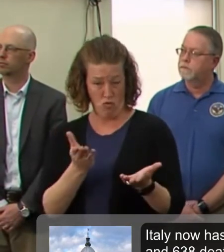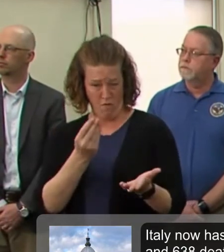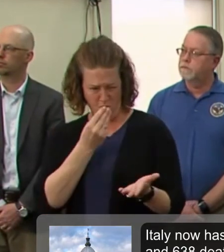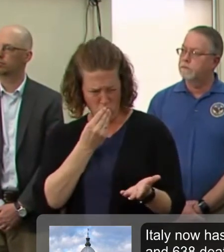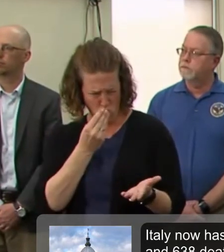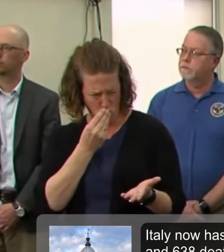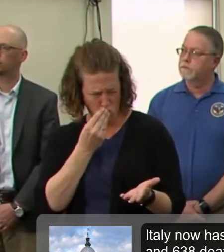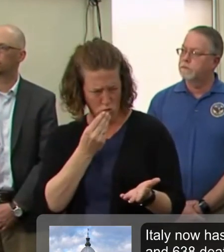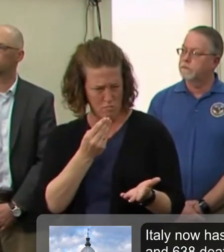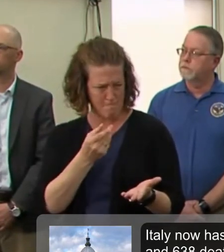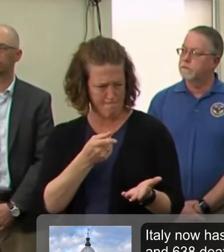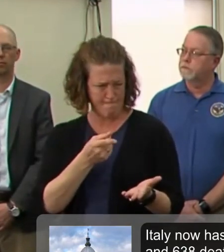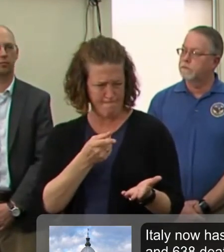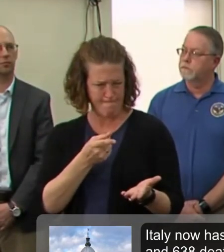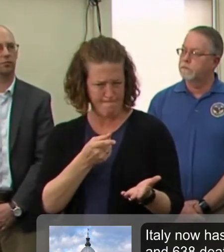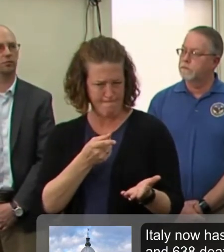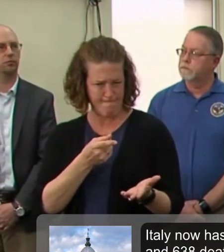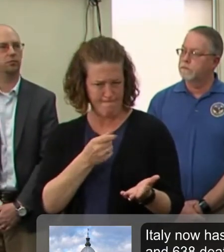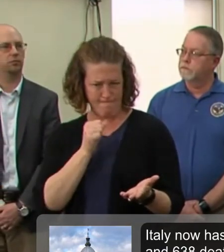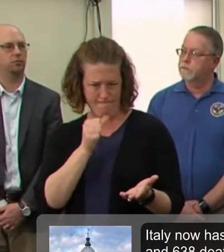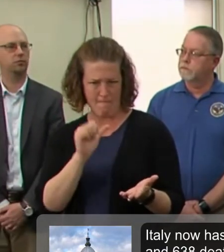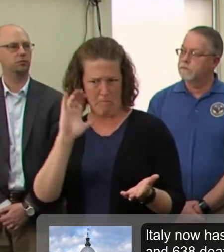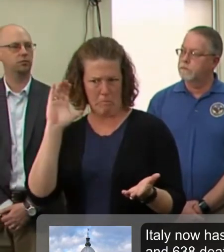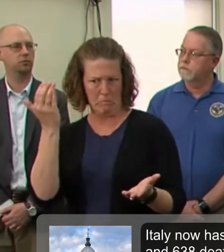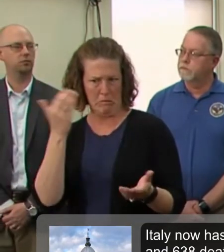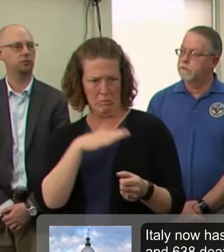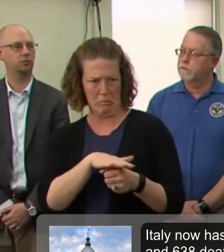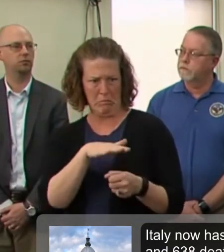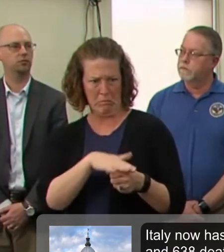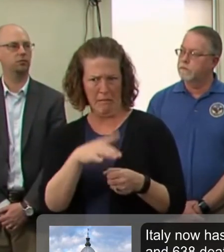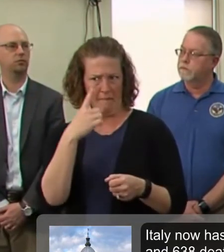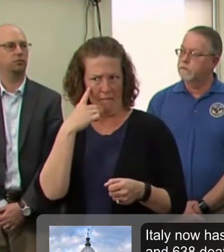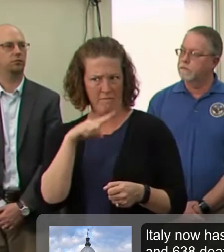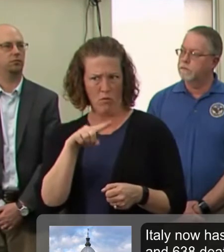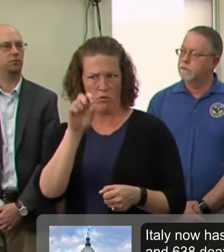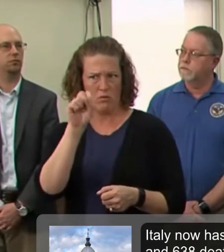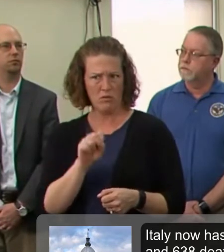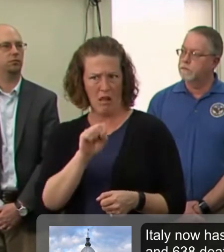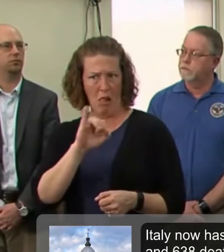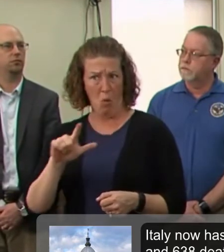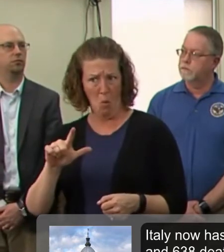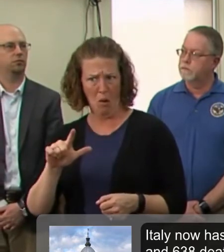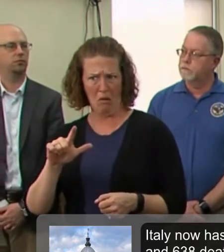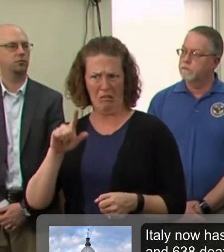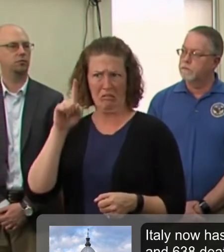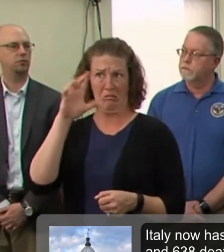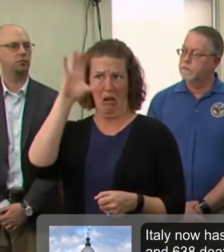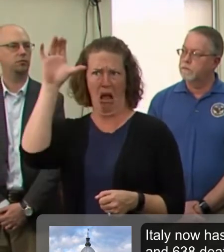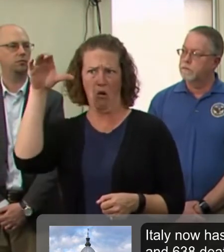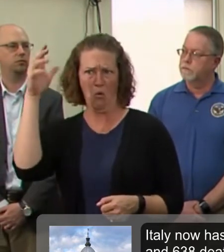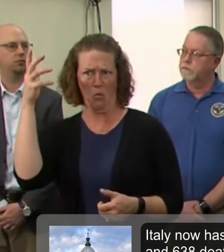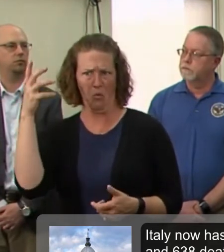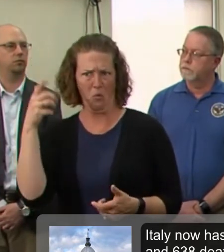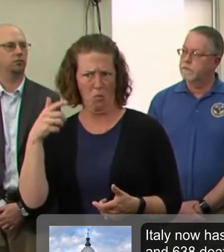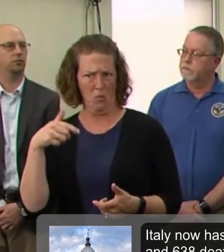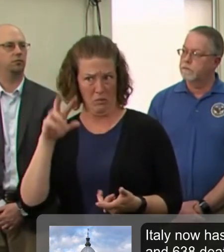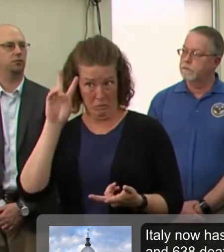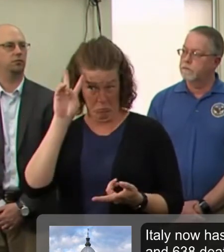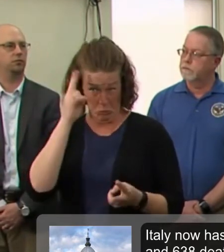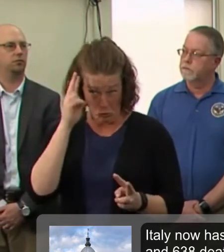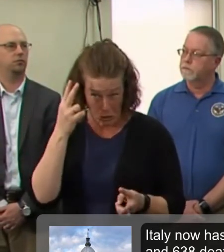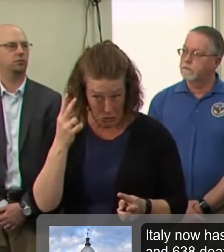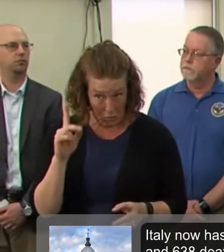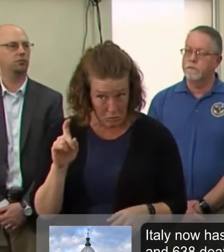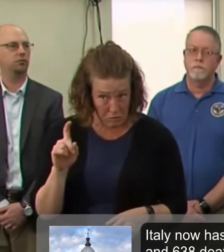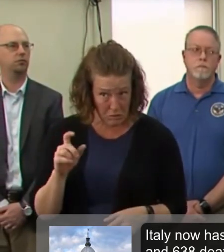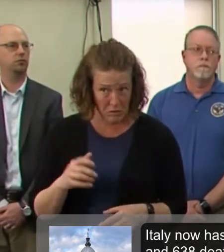can't get it. But it sure doesn't seem like enough people to cover all of downstate and Chicago. What's that about?